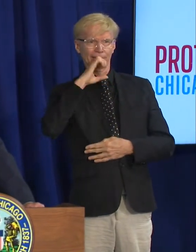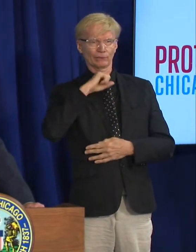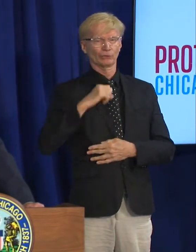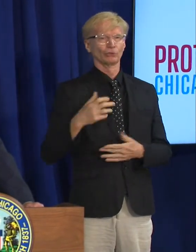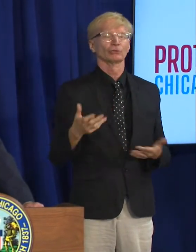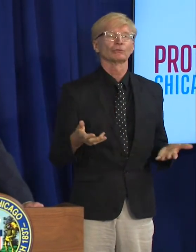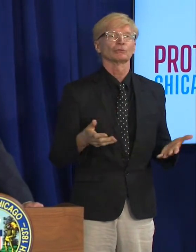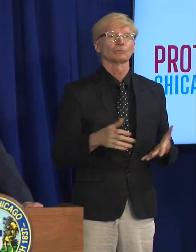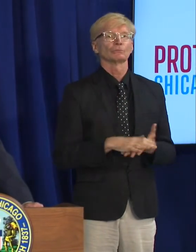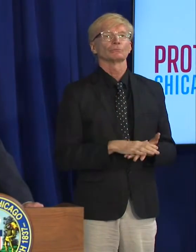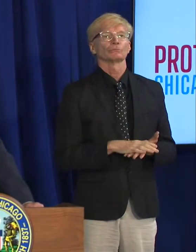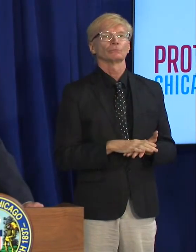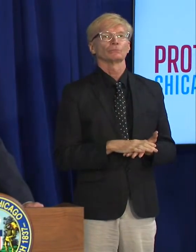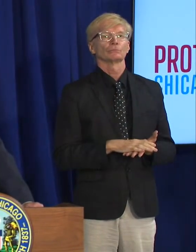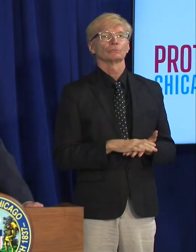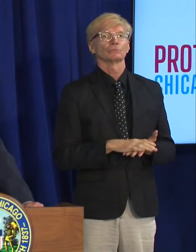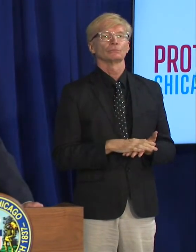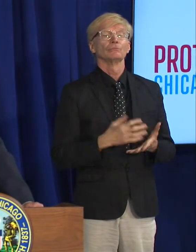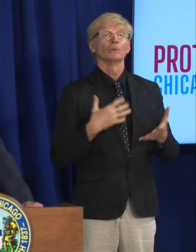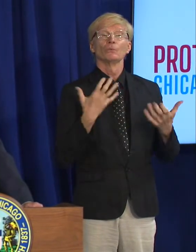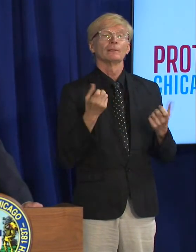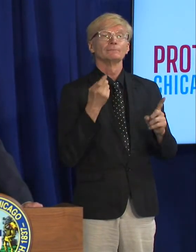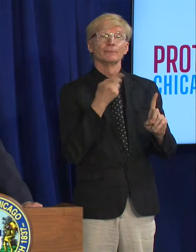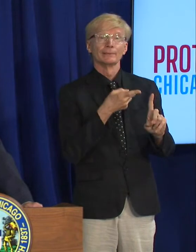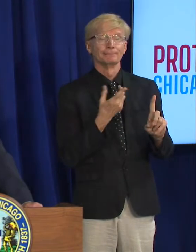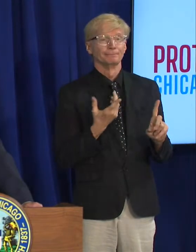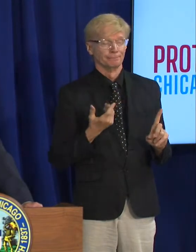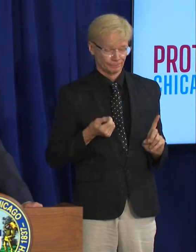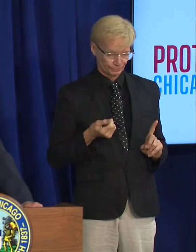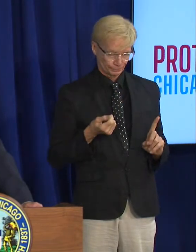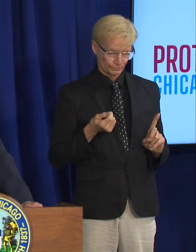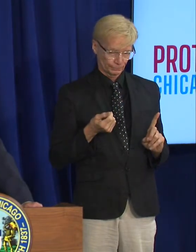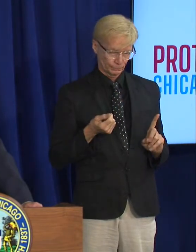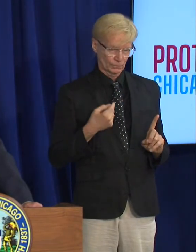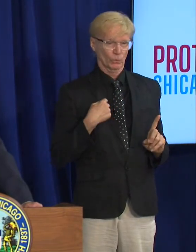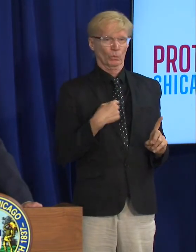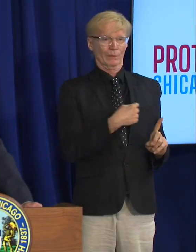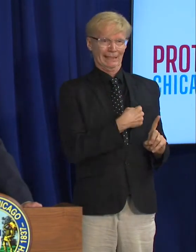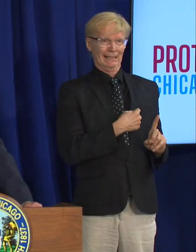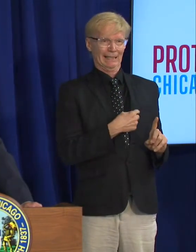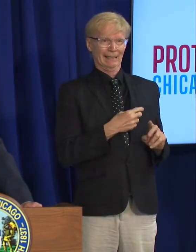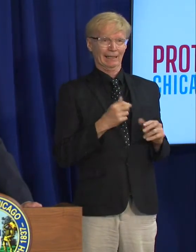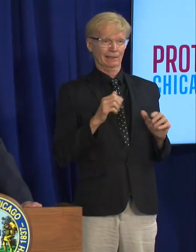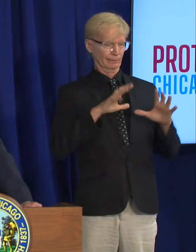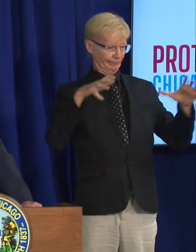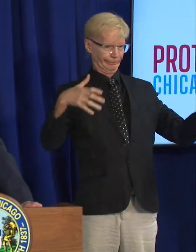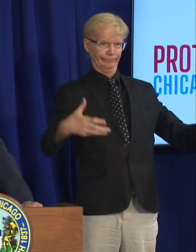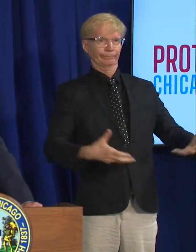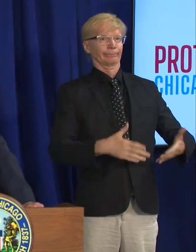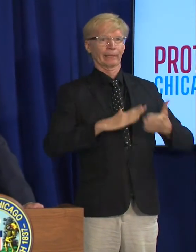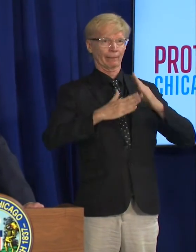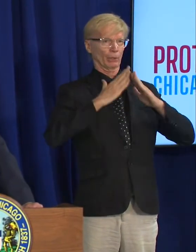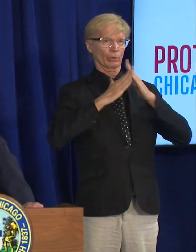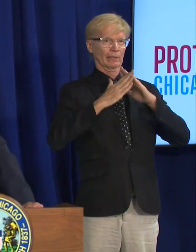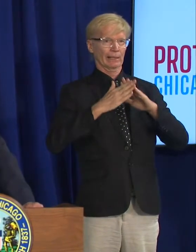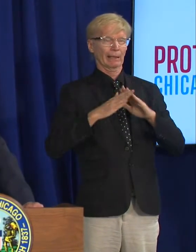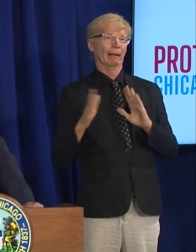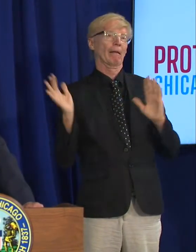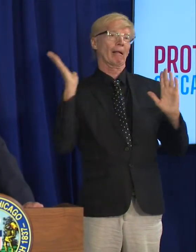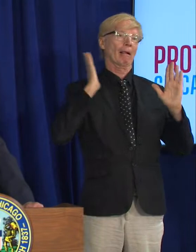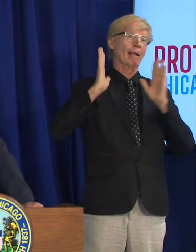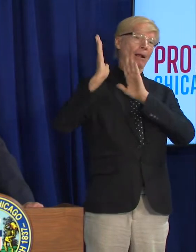I wanted to say this we as a community back in the day